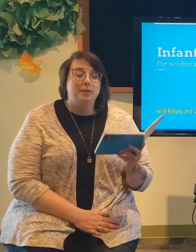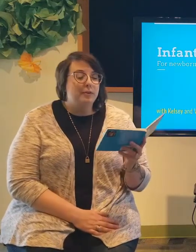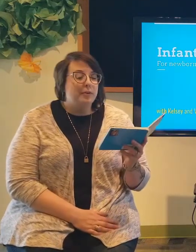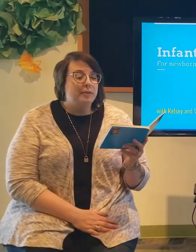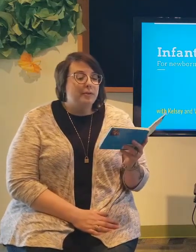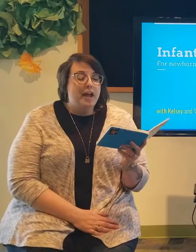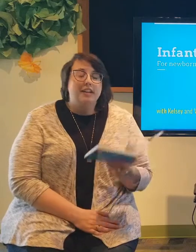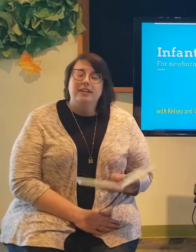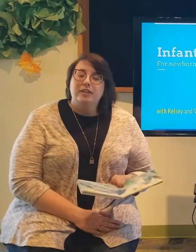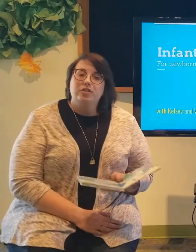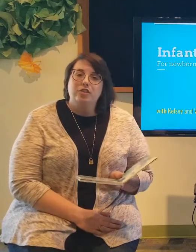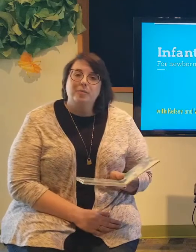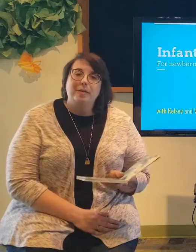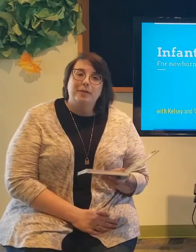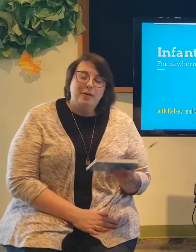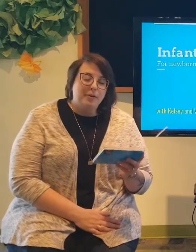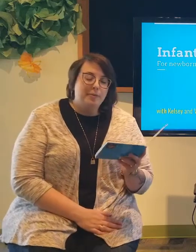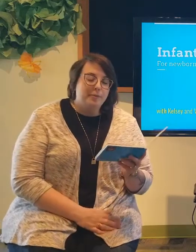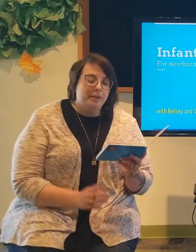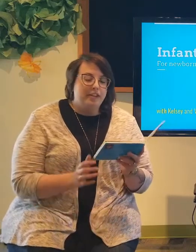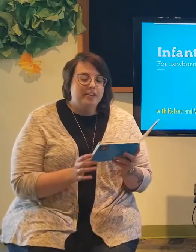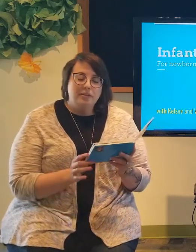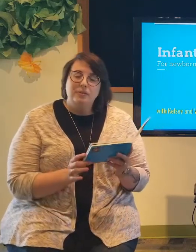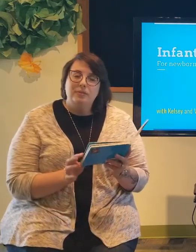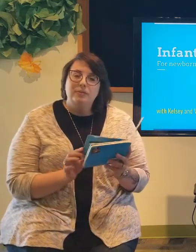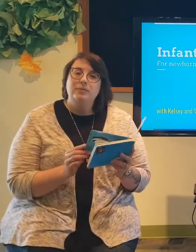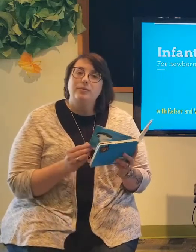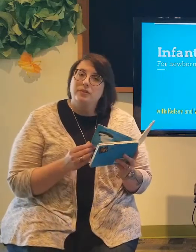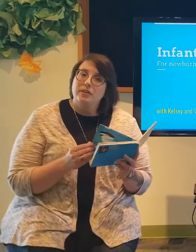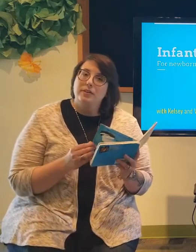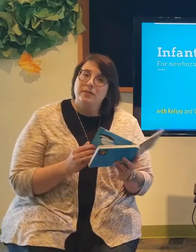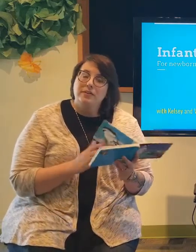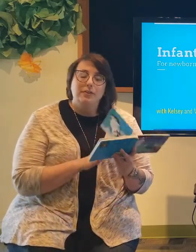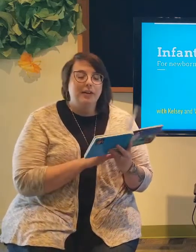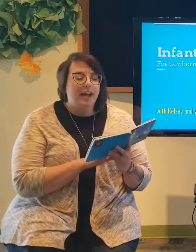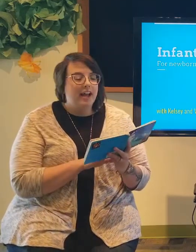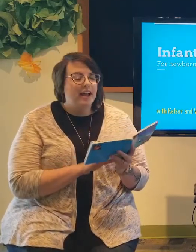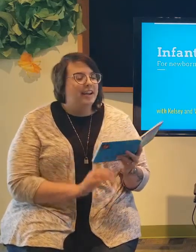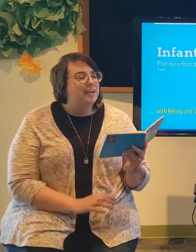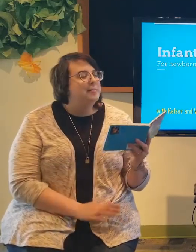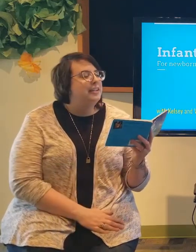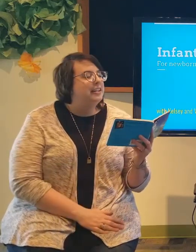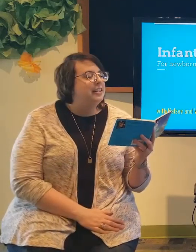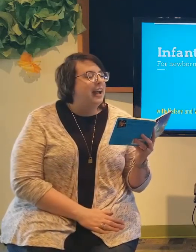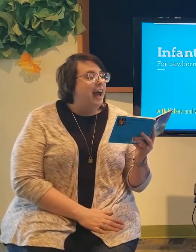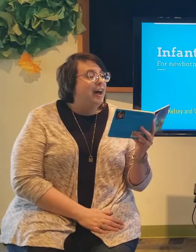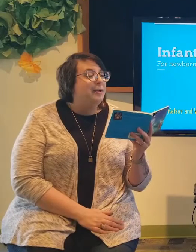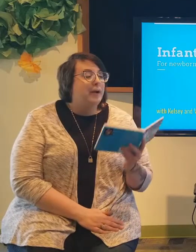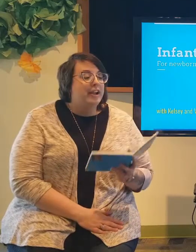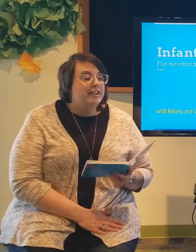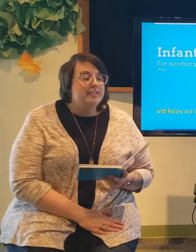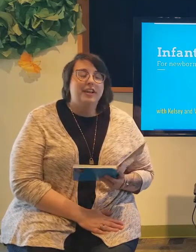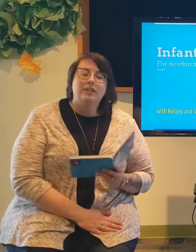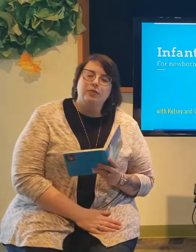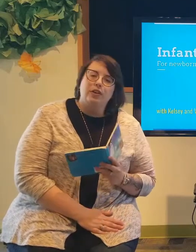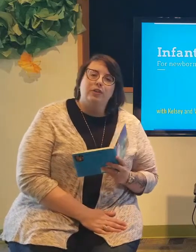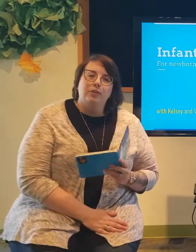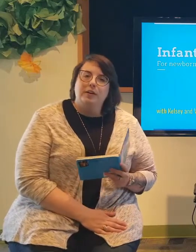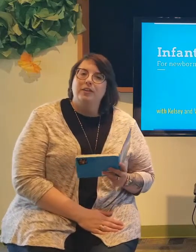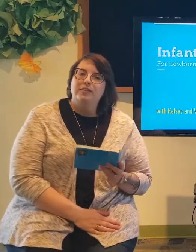horn? Is your mama home with you so happy? Way down yon where the